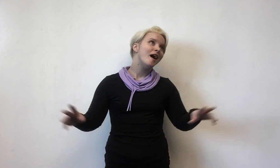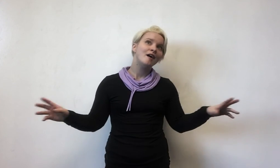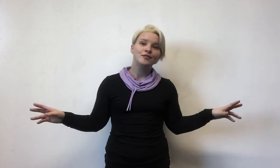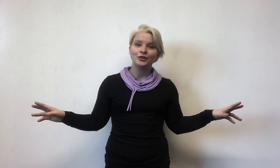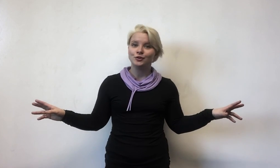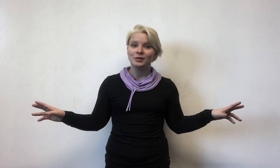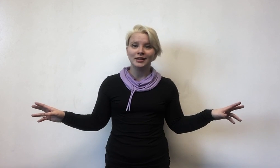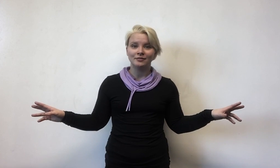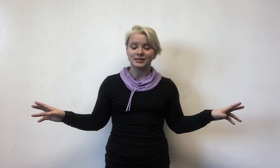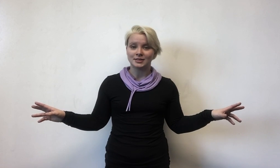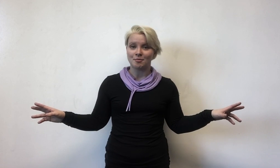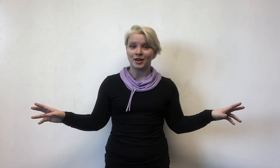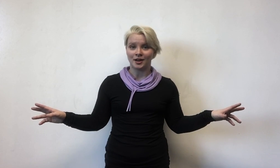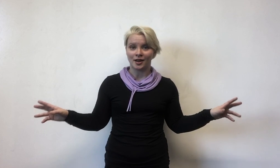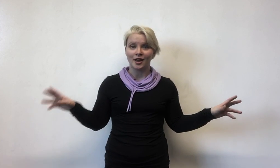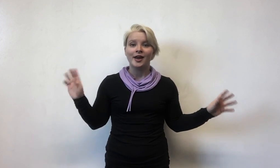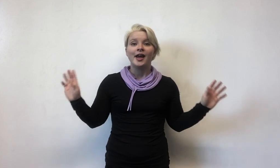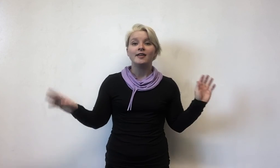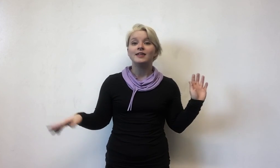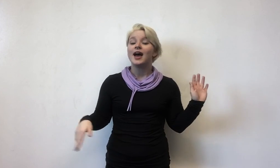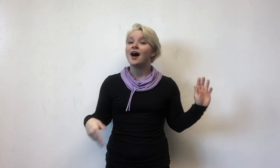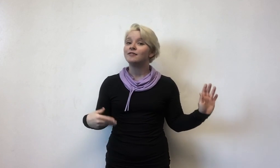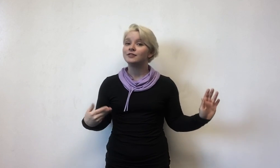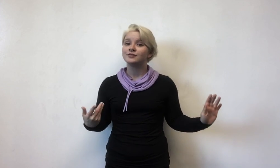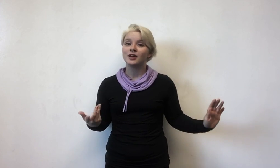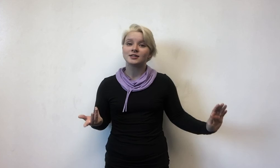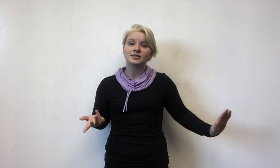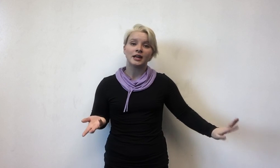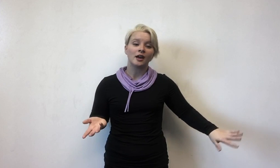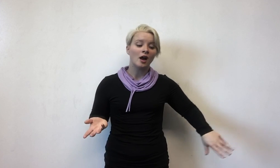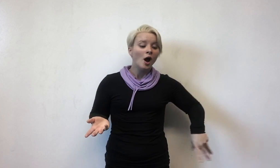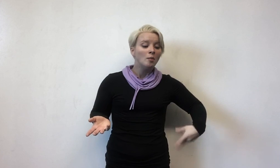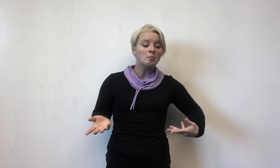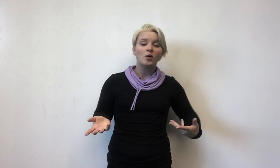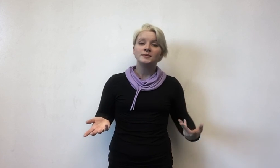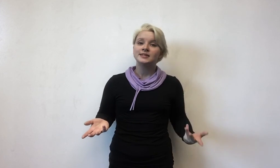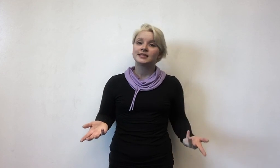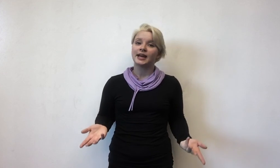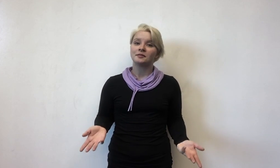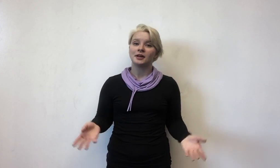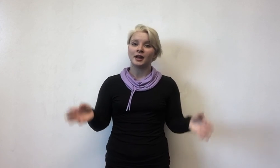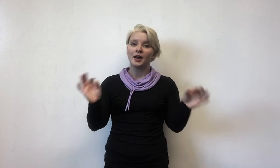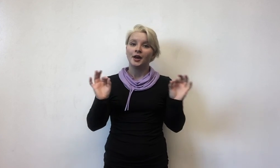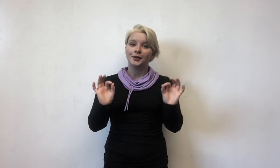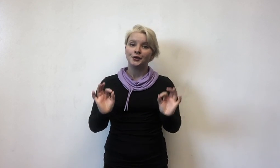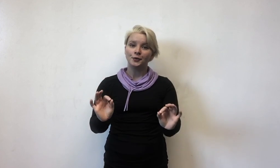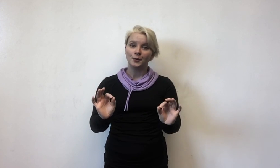you believe it to mean in the ever-fluxing, momentary you.